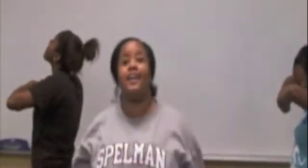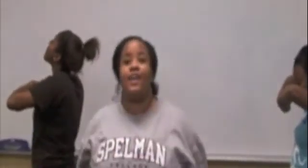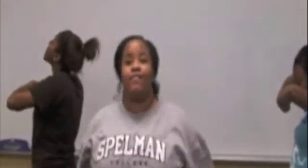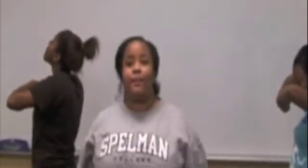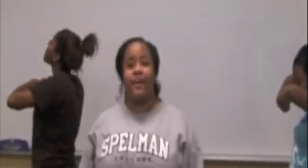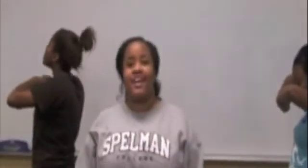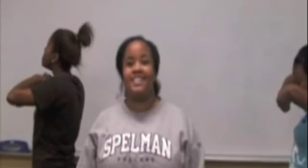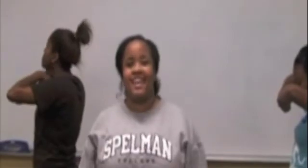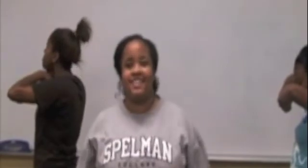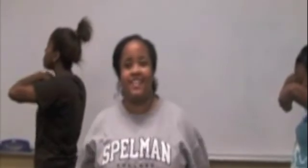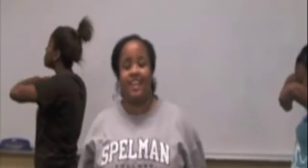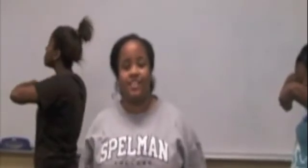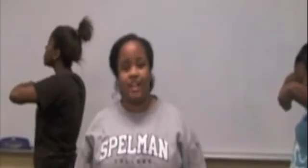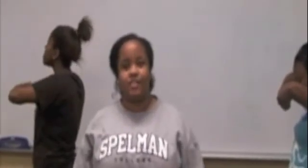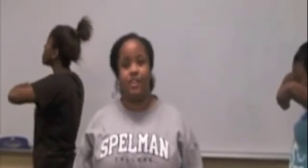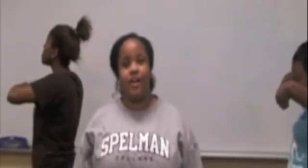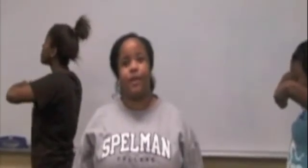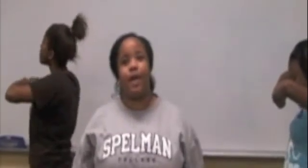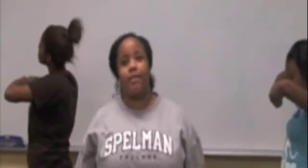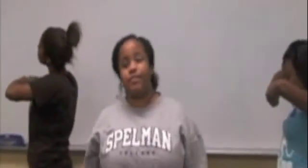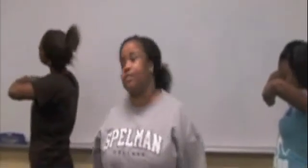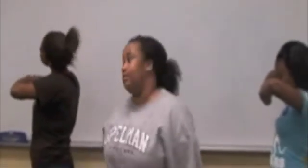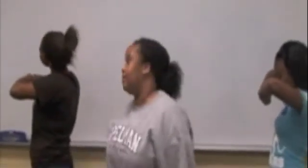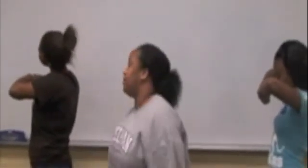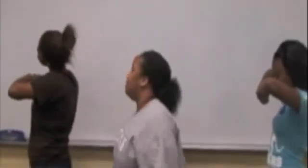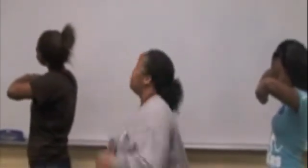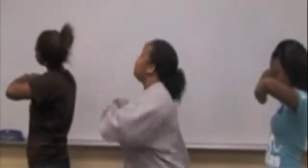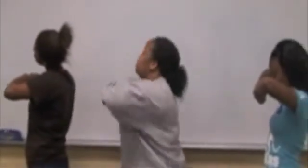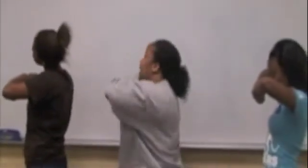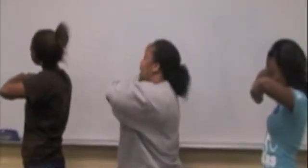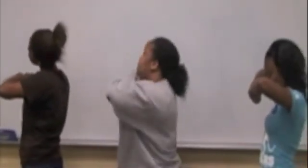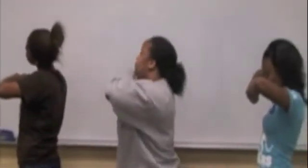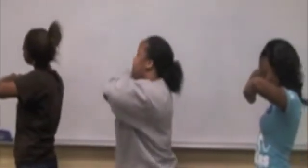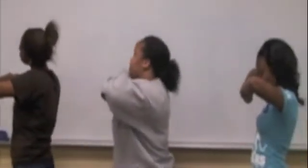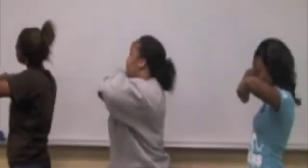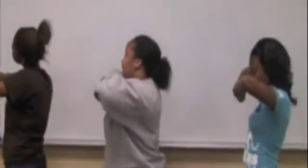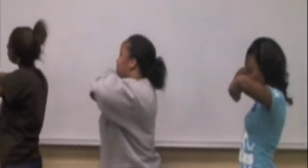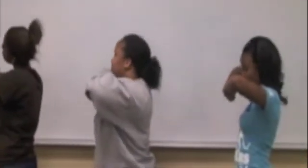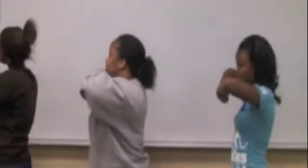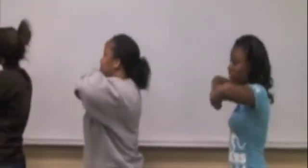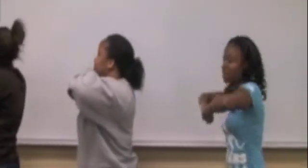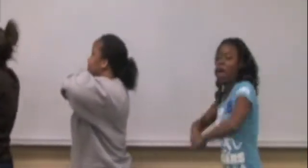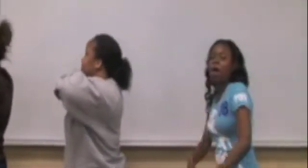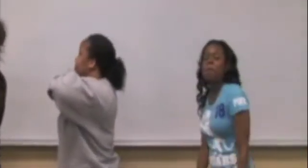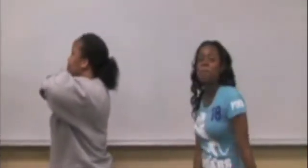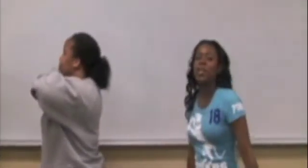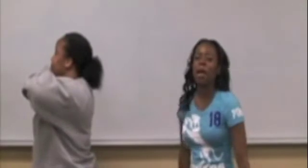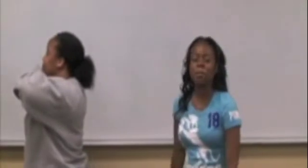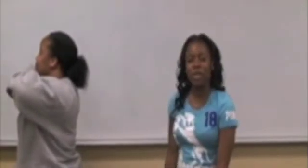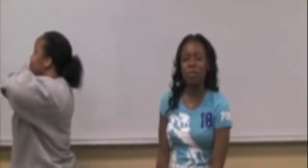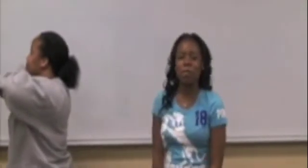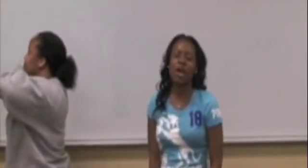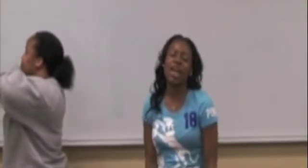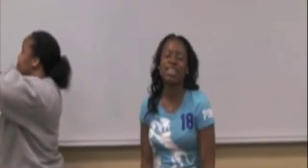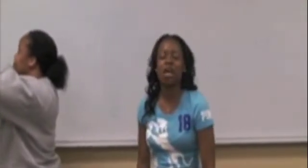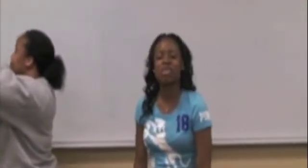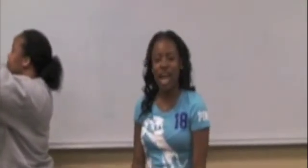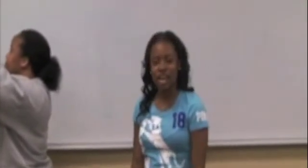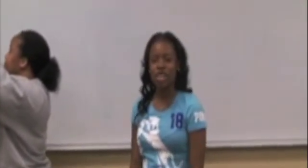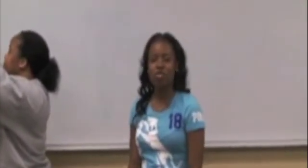If a parent has an STD, chances are they'll have it too. Trey, spit your facts. Black men and women are eight times higher than